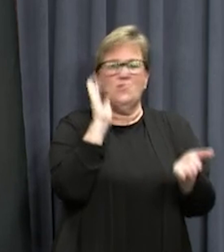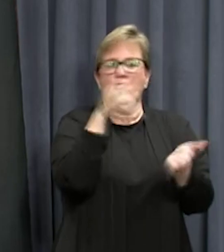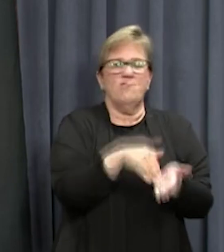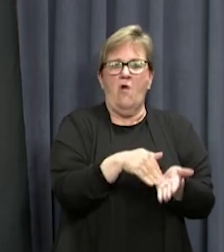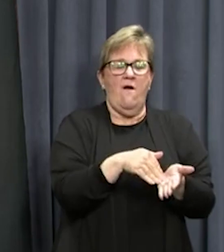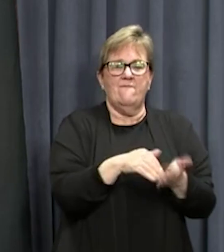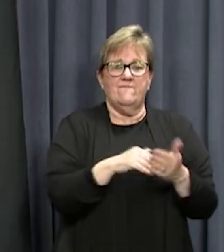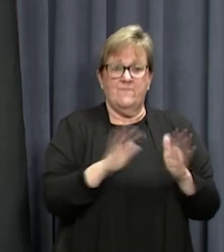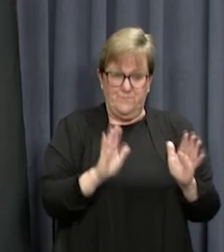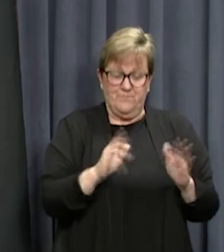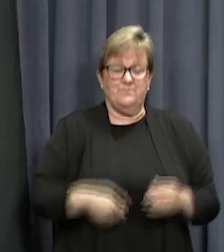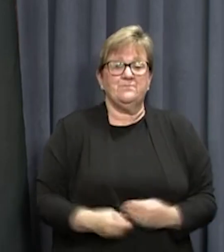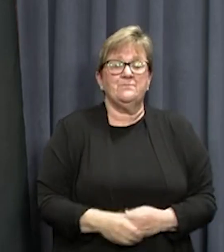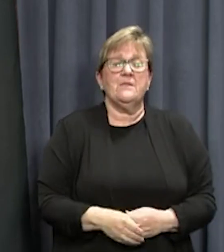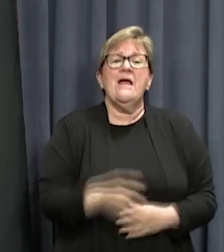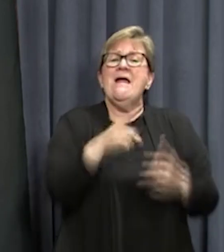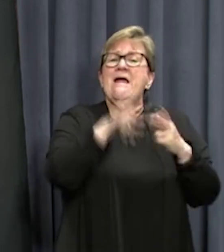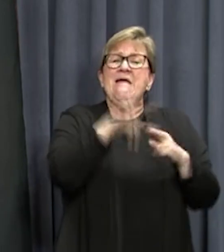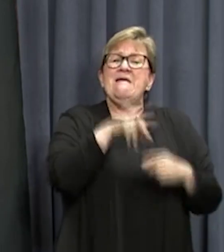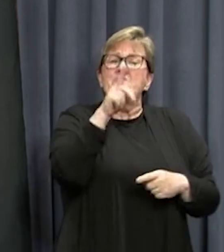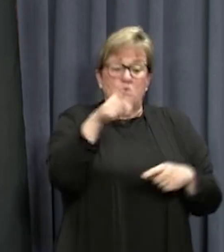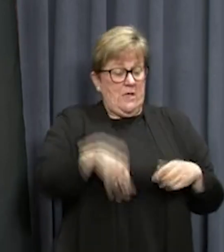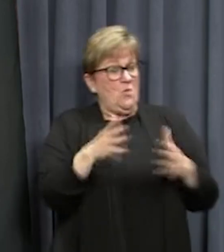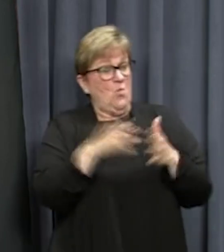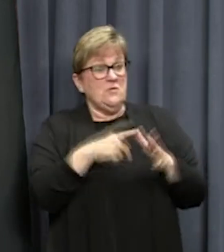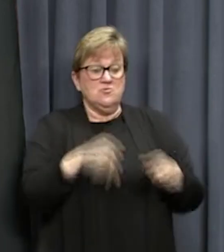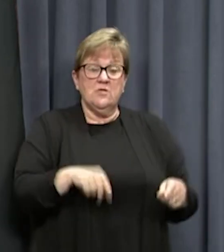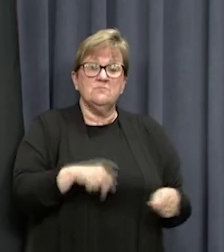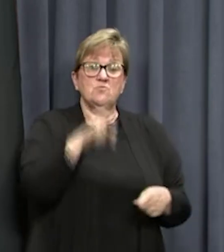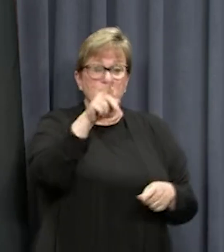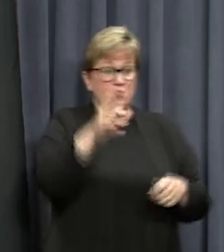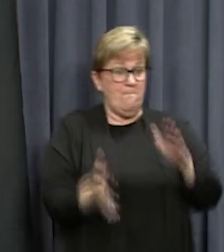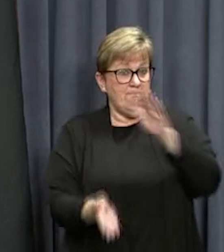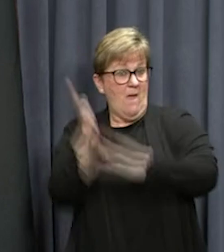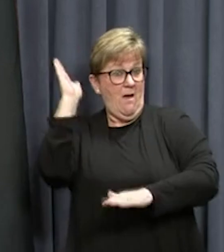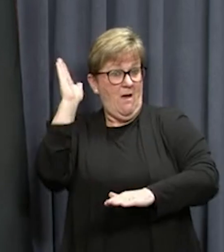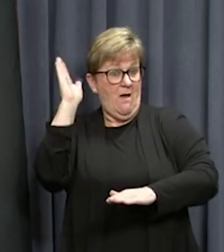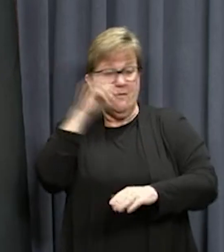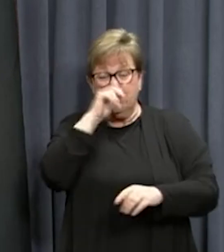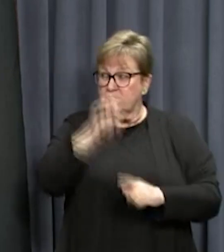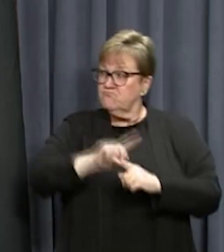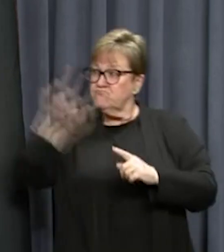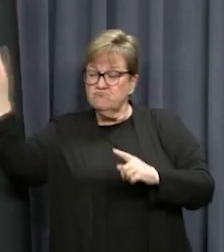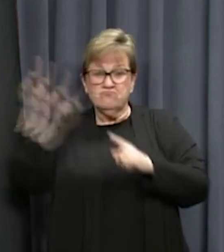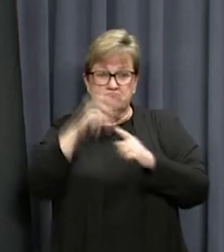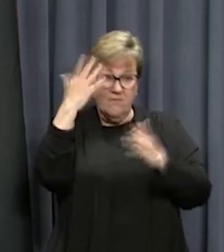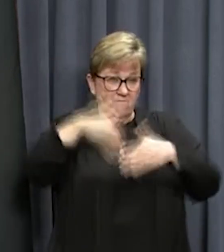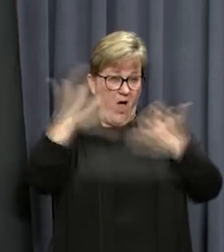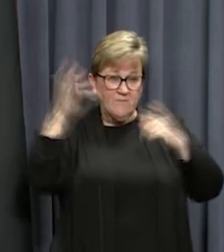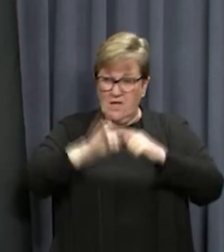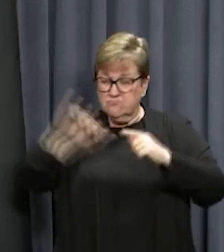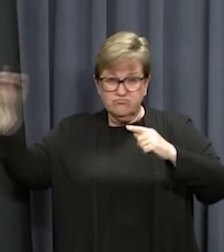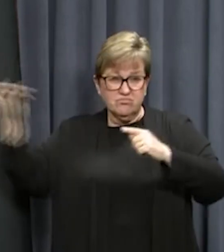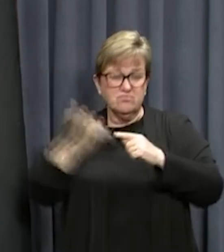WA. And if you are in Western Australia, leaving the state and returning within five days or less,